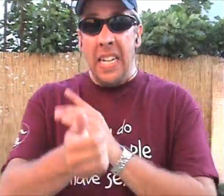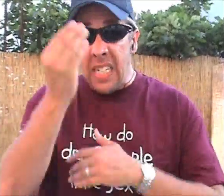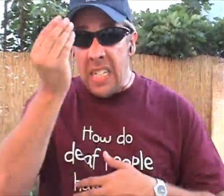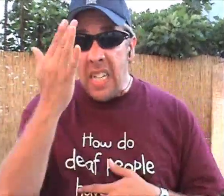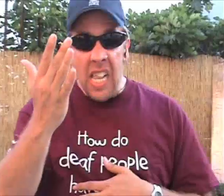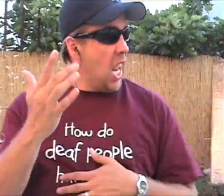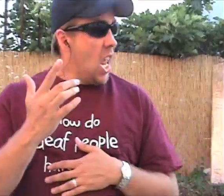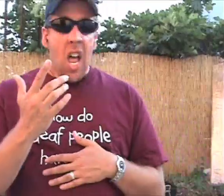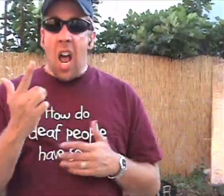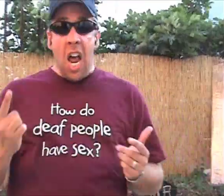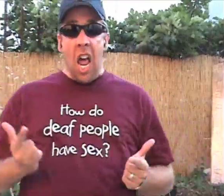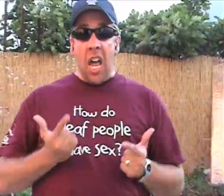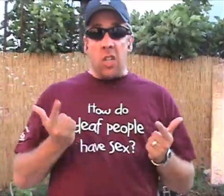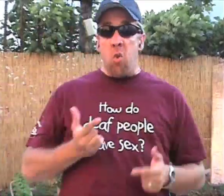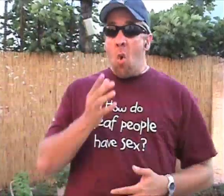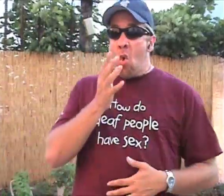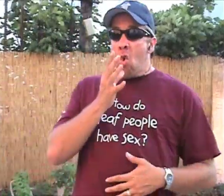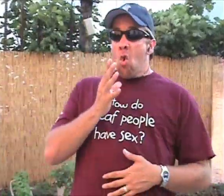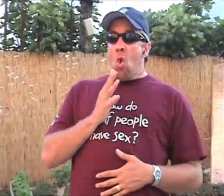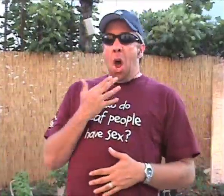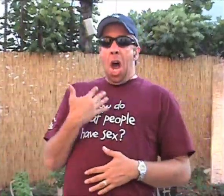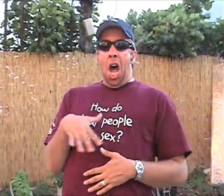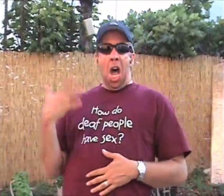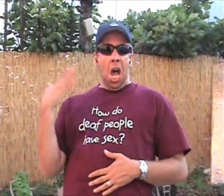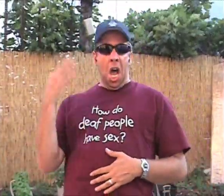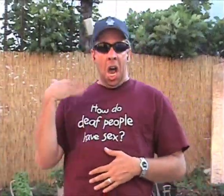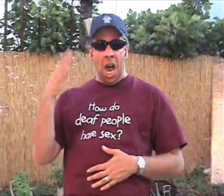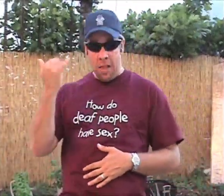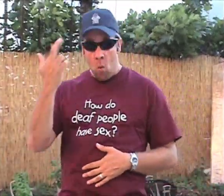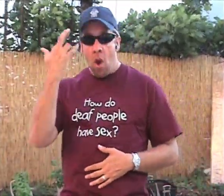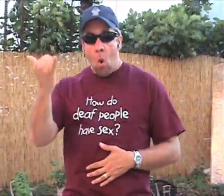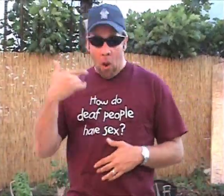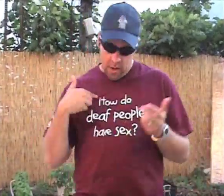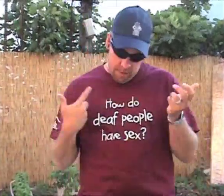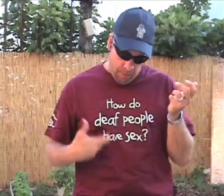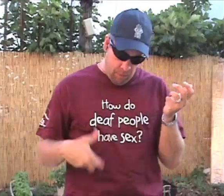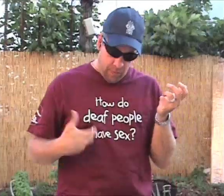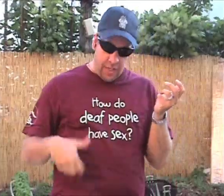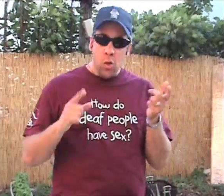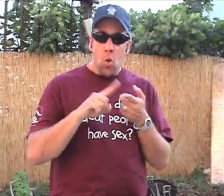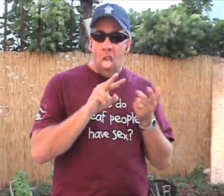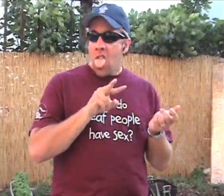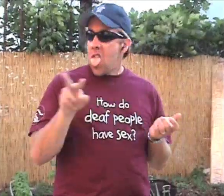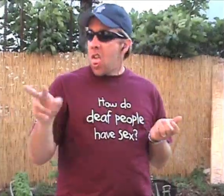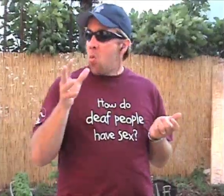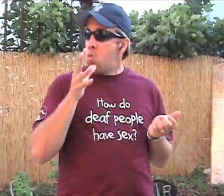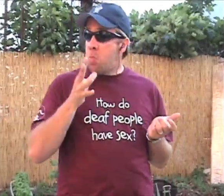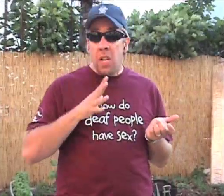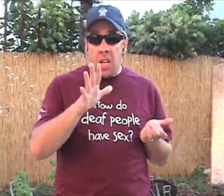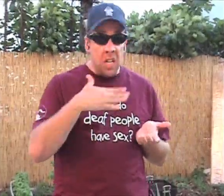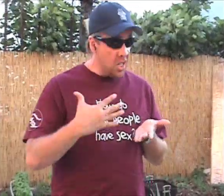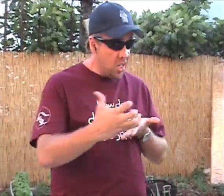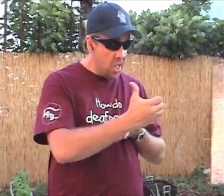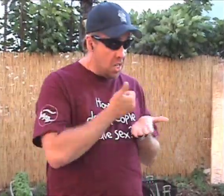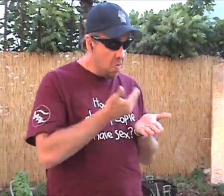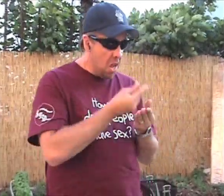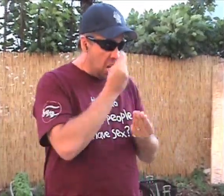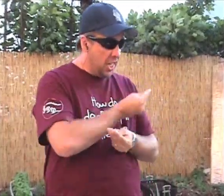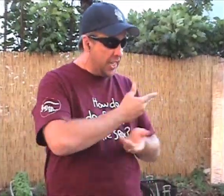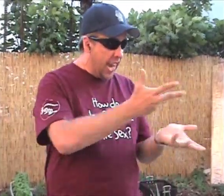That honky-tonk That's it right there, boys That's why we do what we do It ain't for the money, it ain't for the